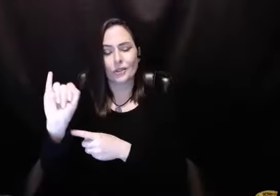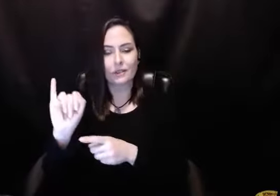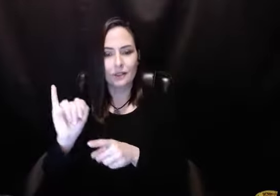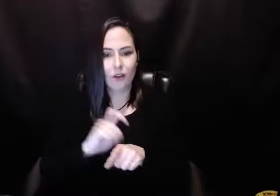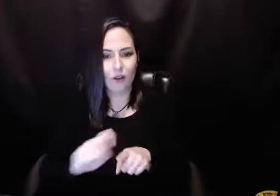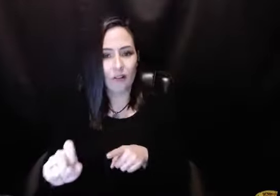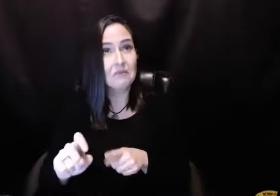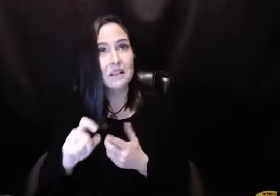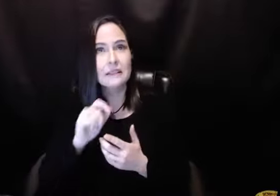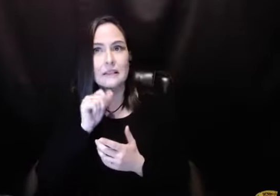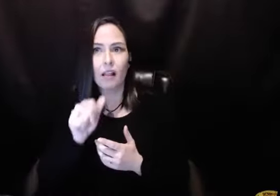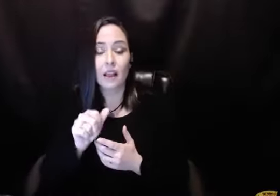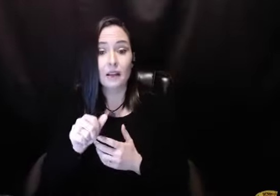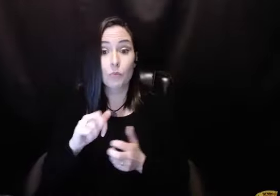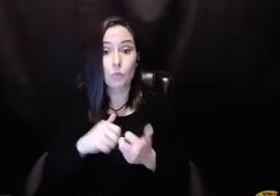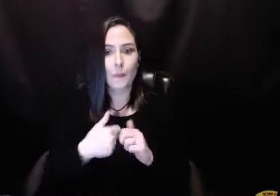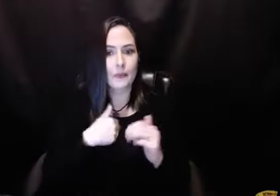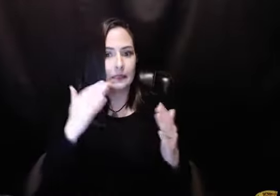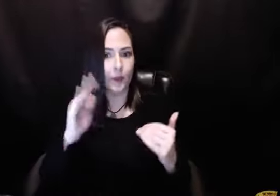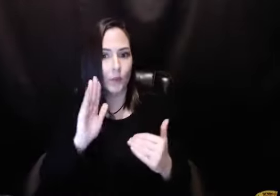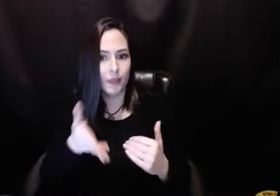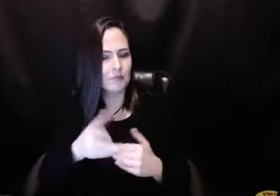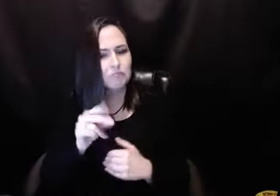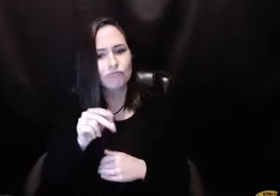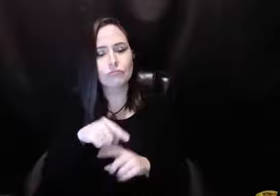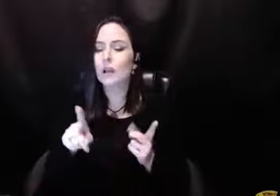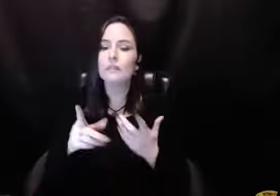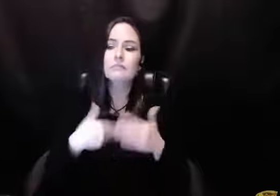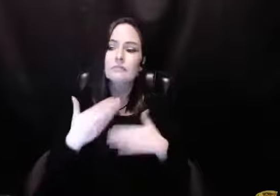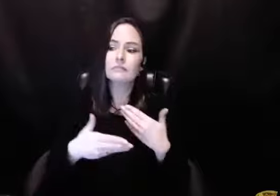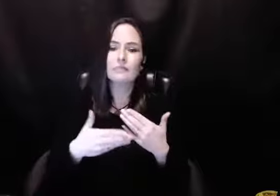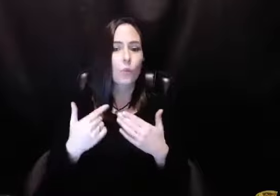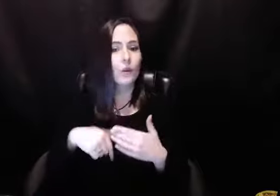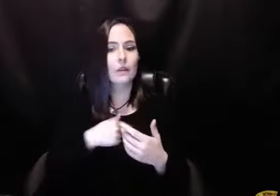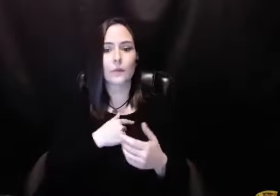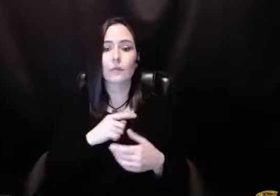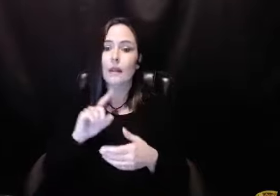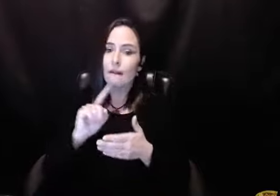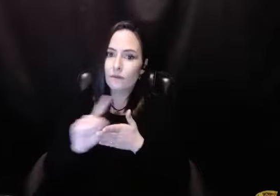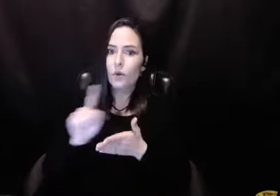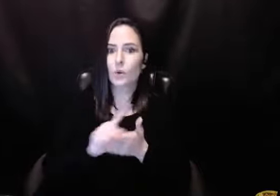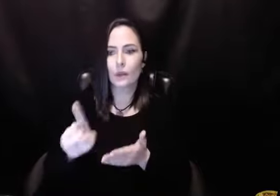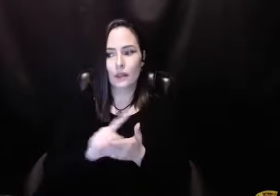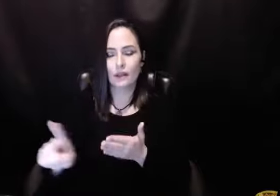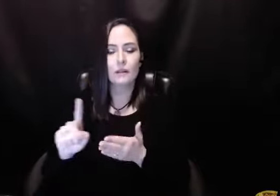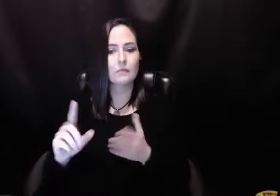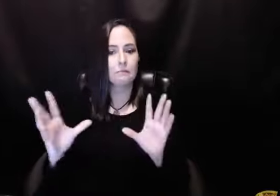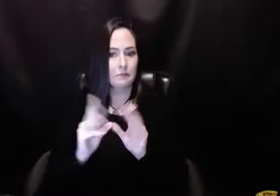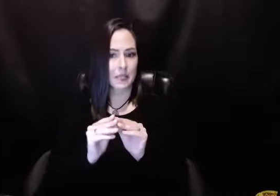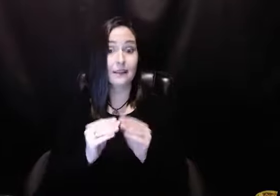the key element. And it's an insurance call. Not all the time is there something going on, but we're never more than seven days out